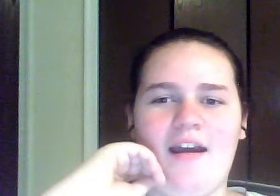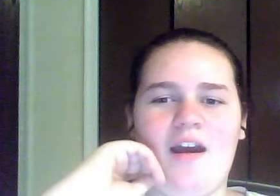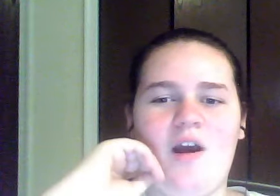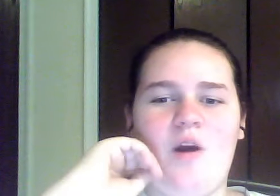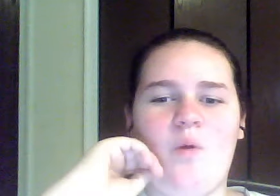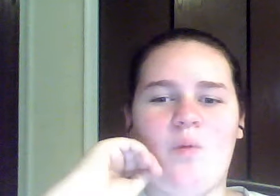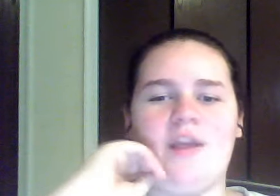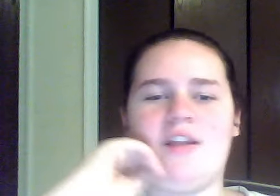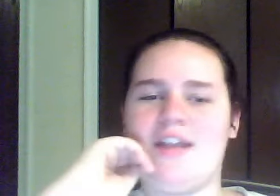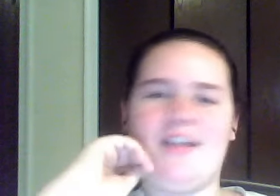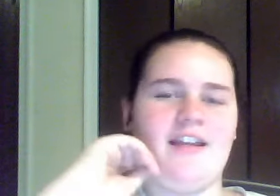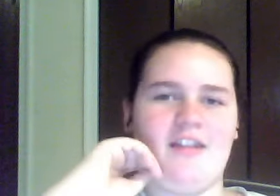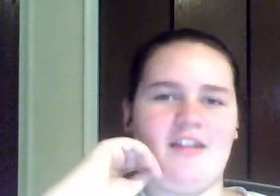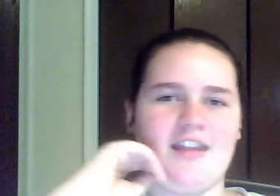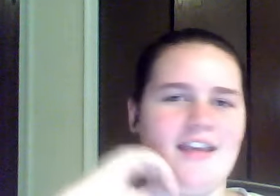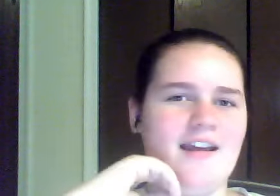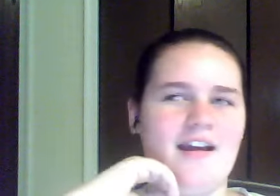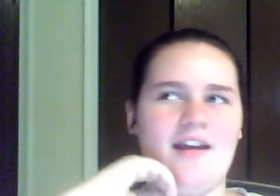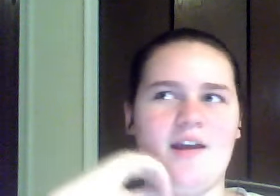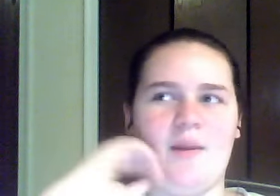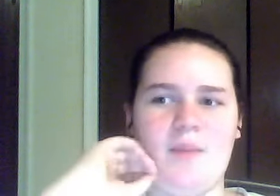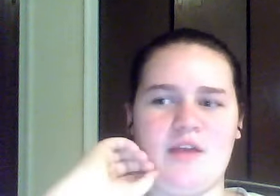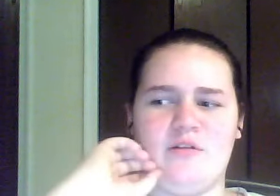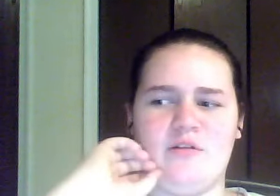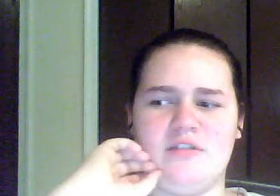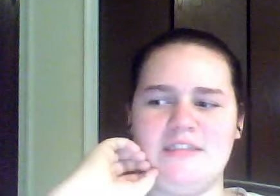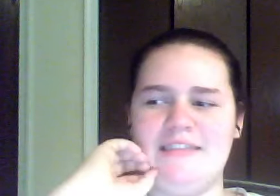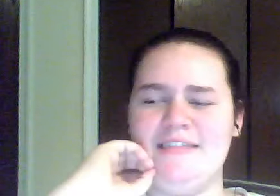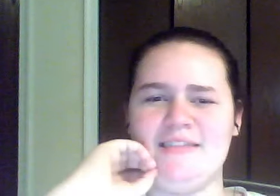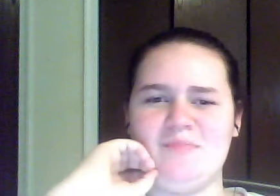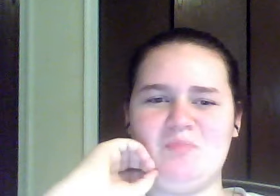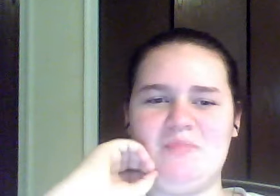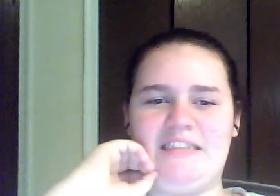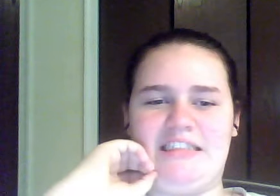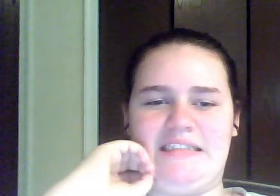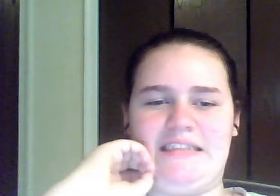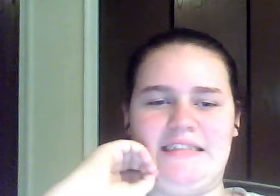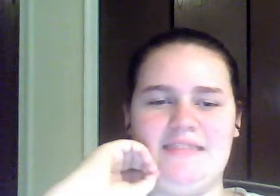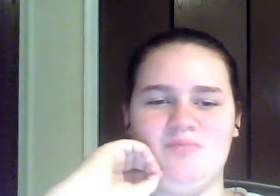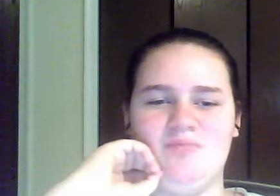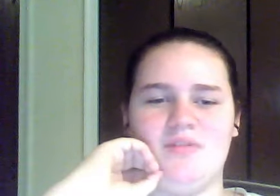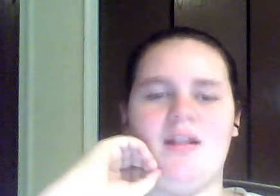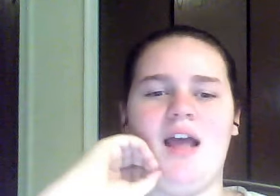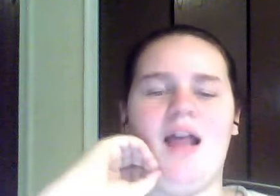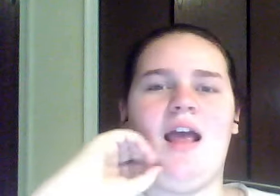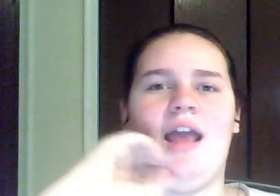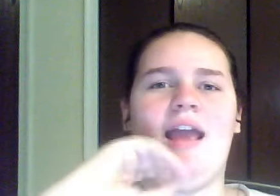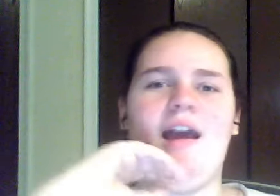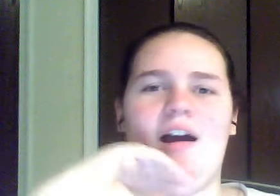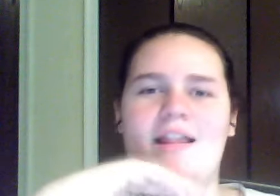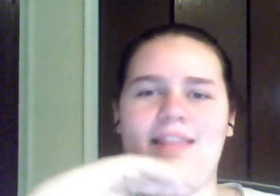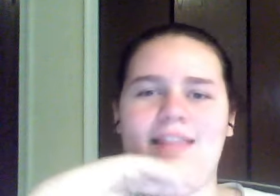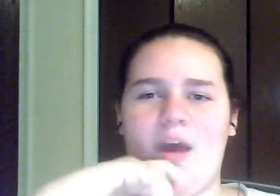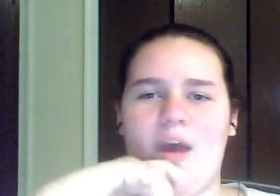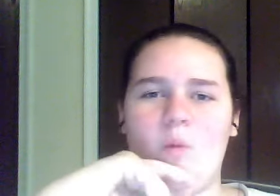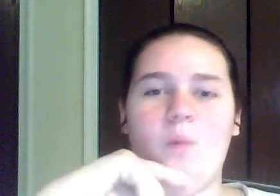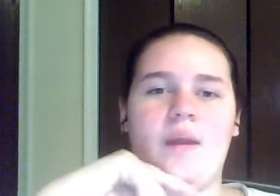we sincerely appeal that we